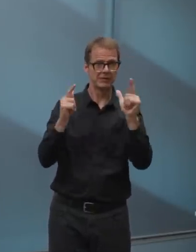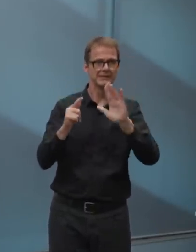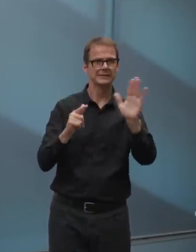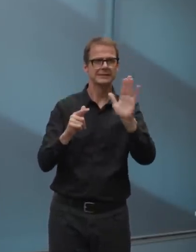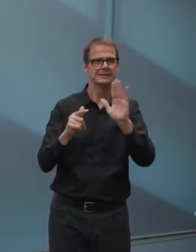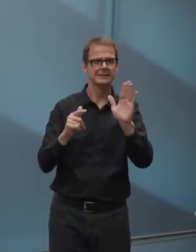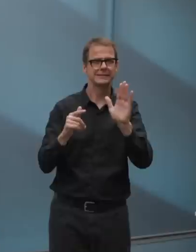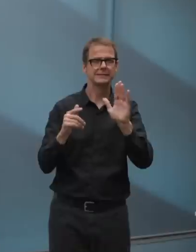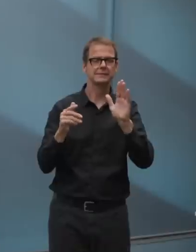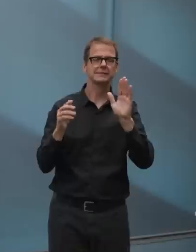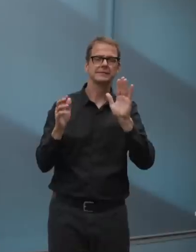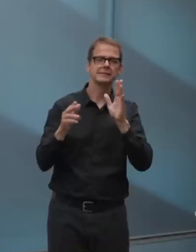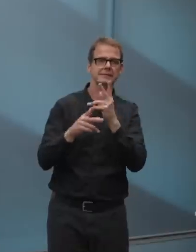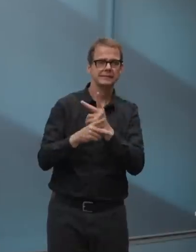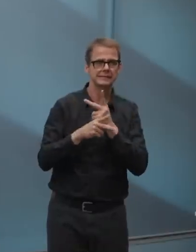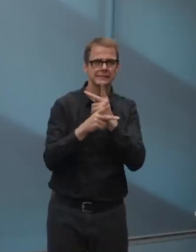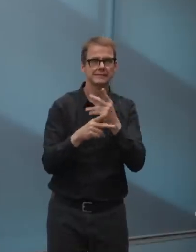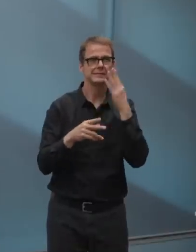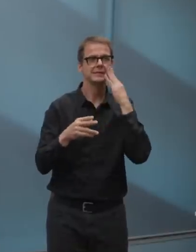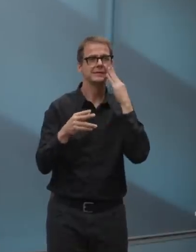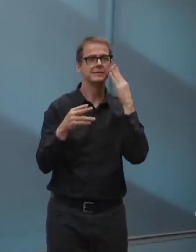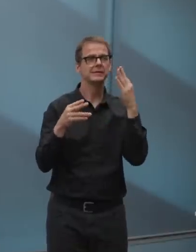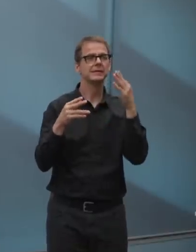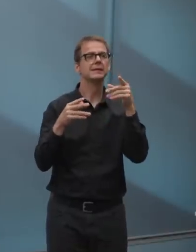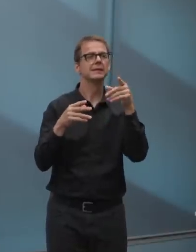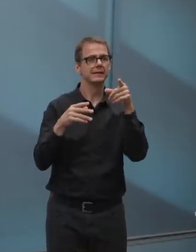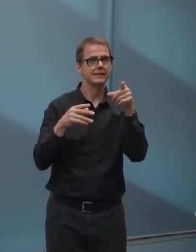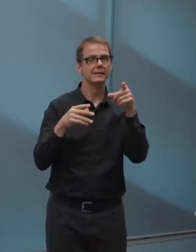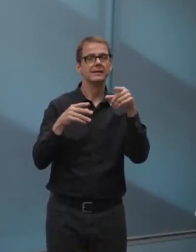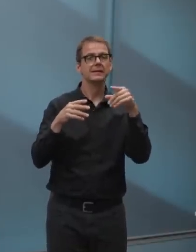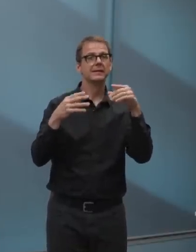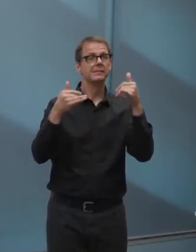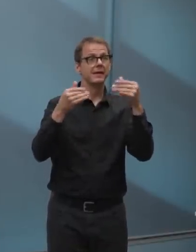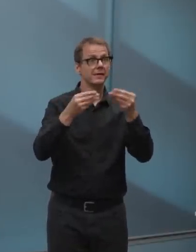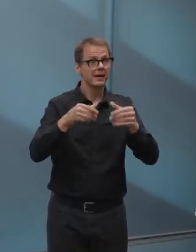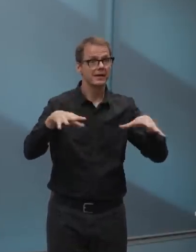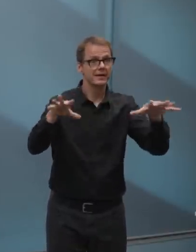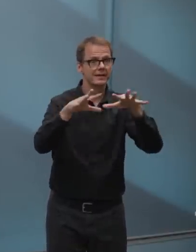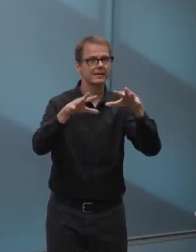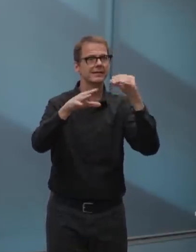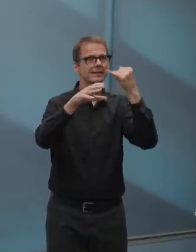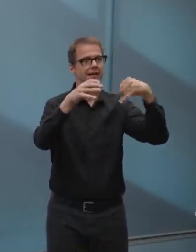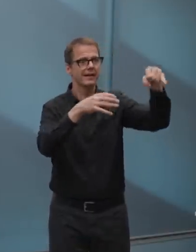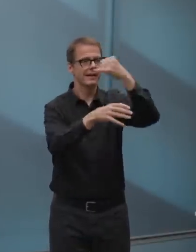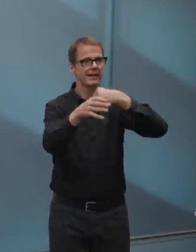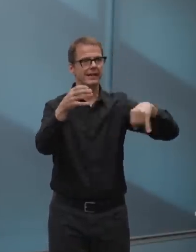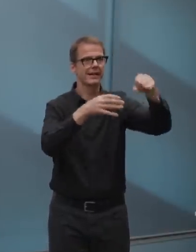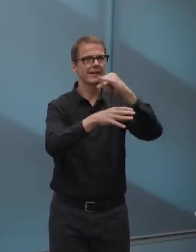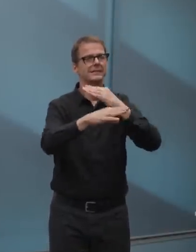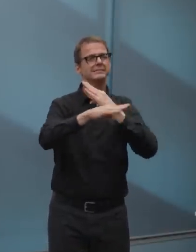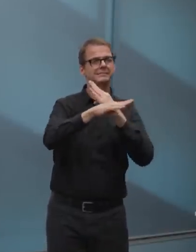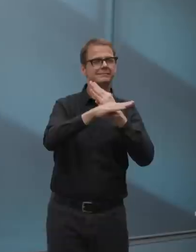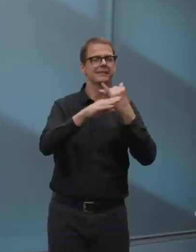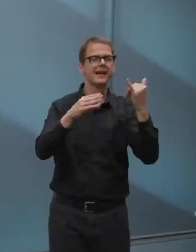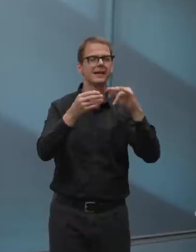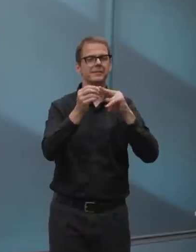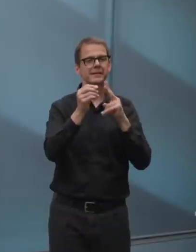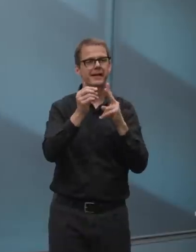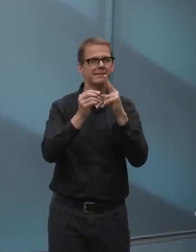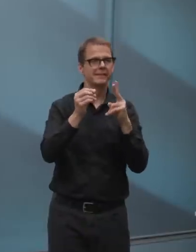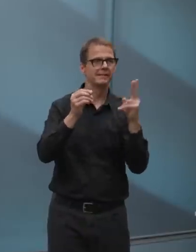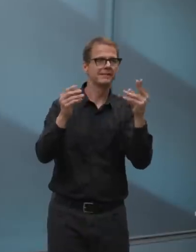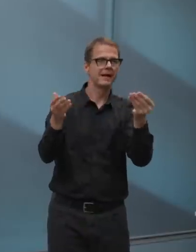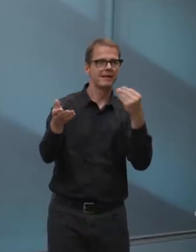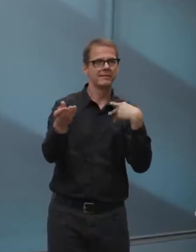assess these opportunities. As the Mayor mentioned, we expect Edmontonians to enjoy these